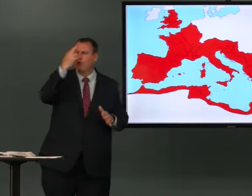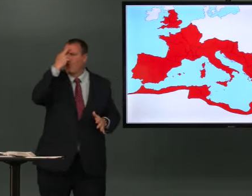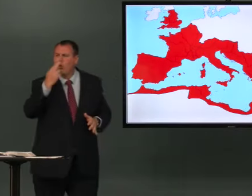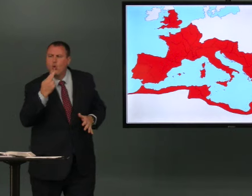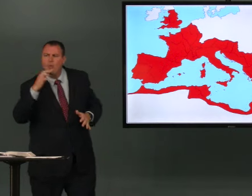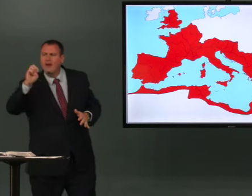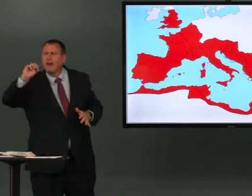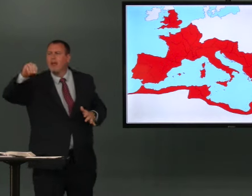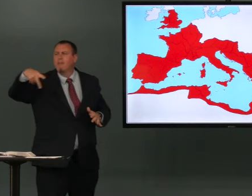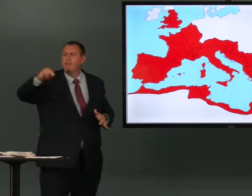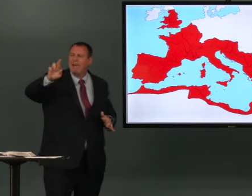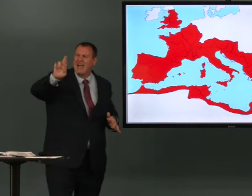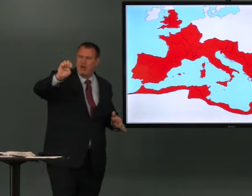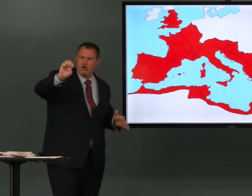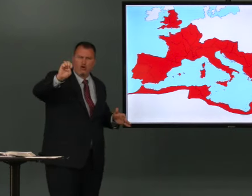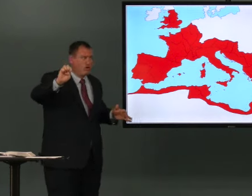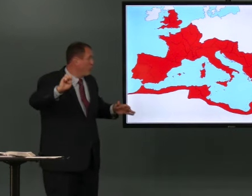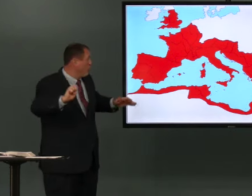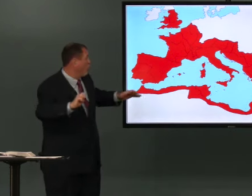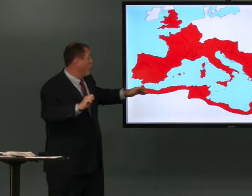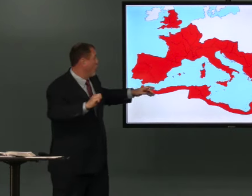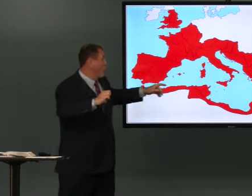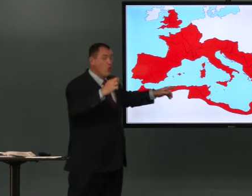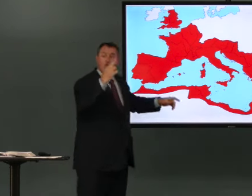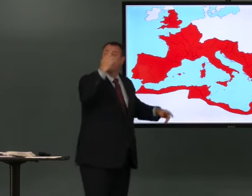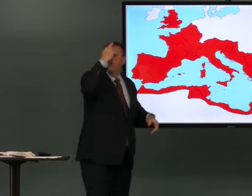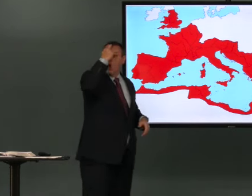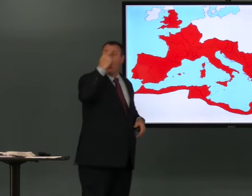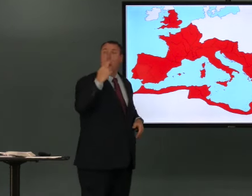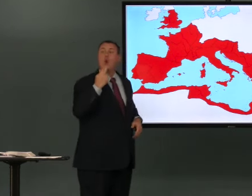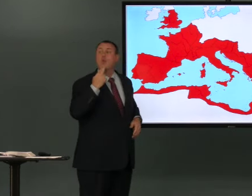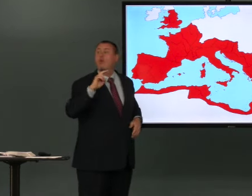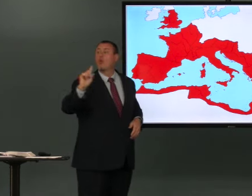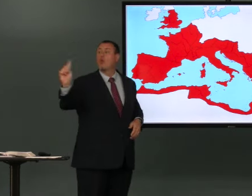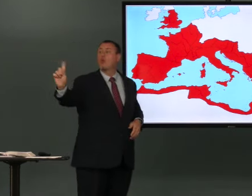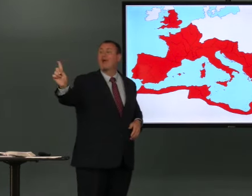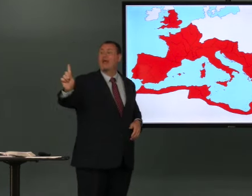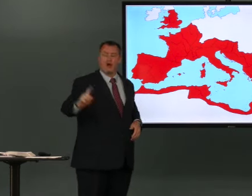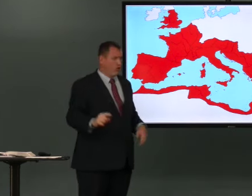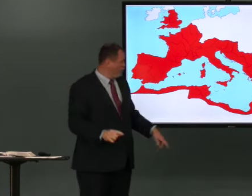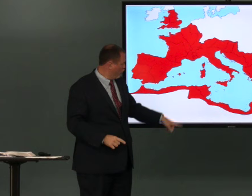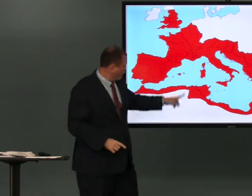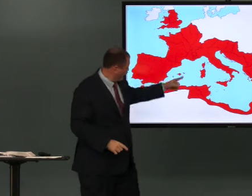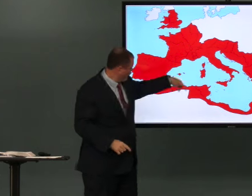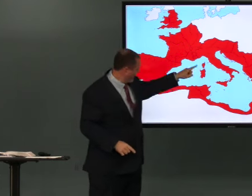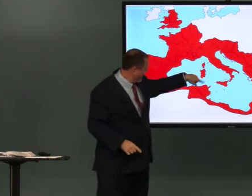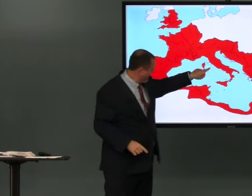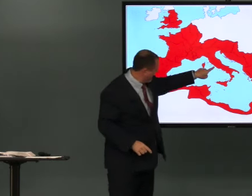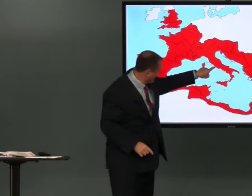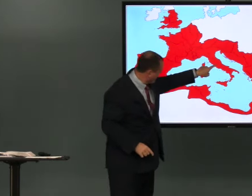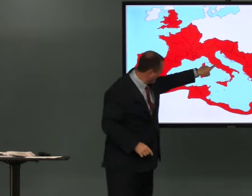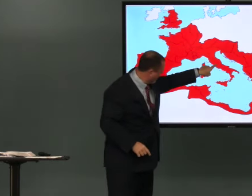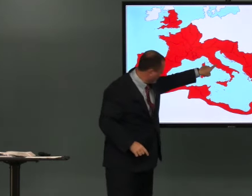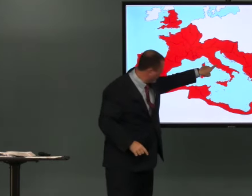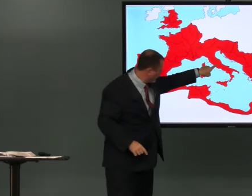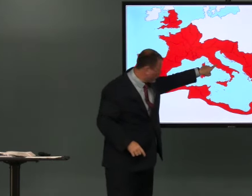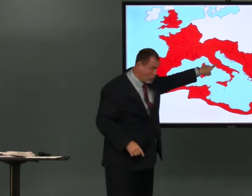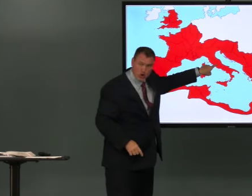oh here's a picture of the roman empire where's rome specifically right